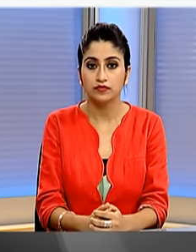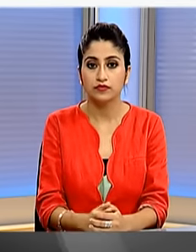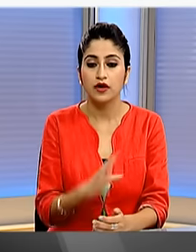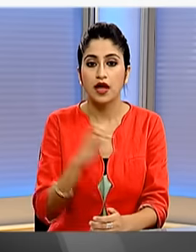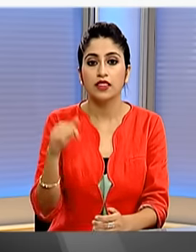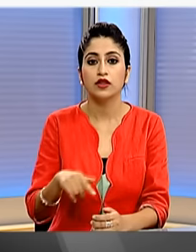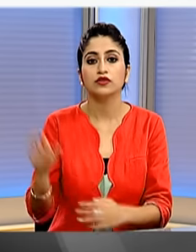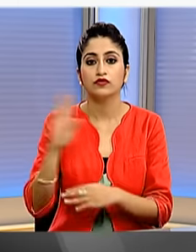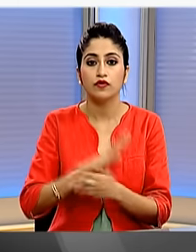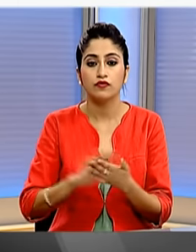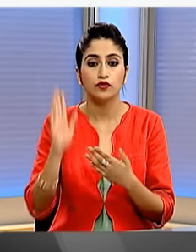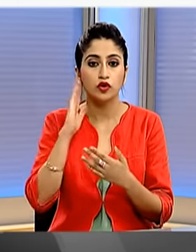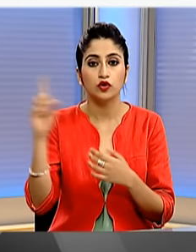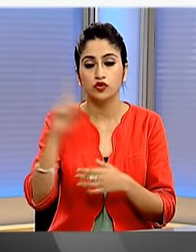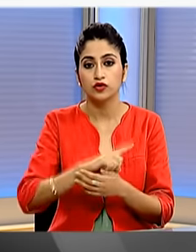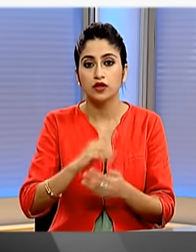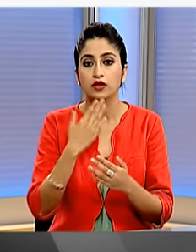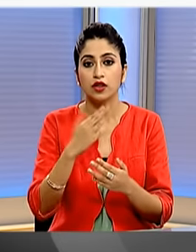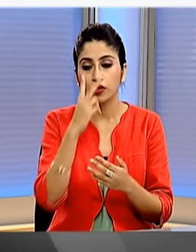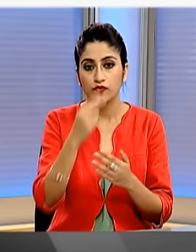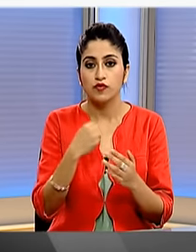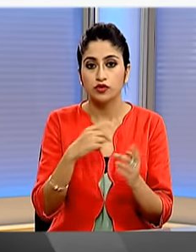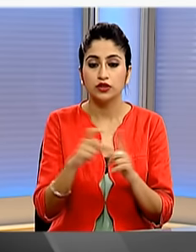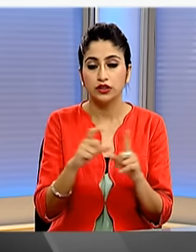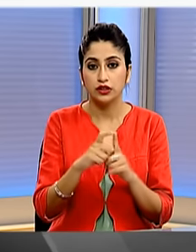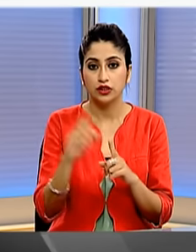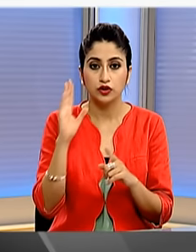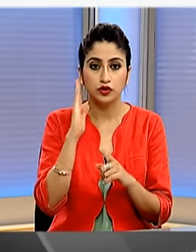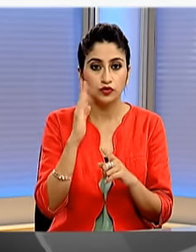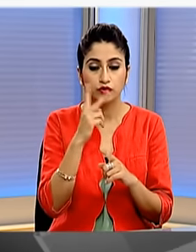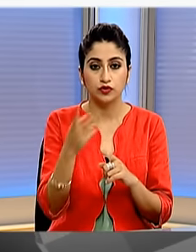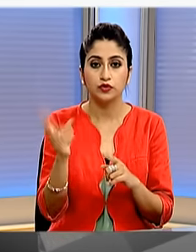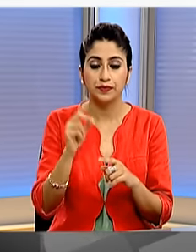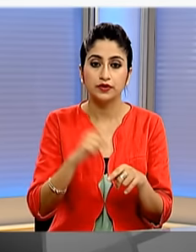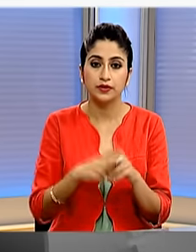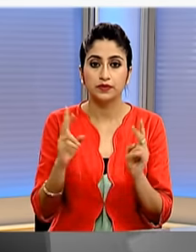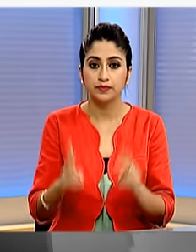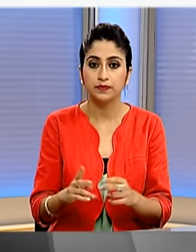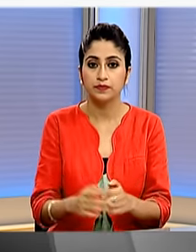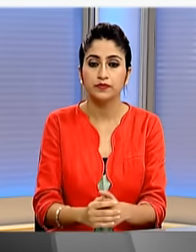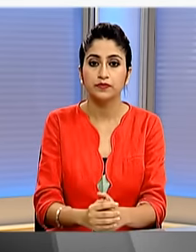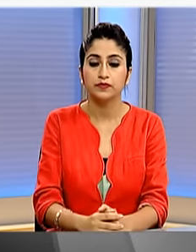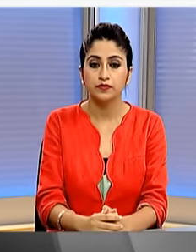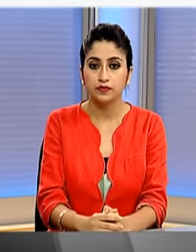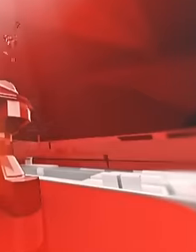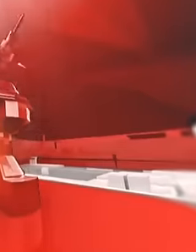And that brings us to the end of this edition of news for the hearing impaired. Thanks for watching. Namaskar.